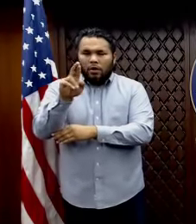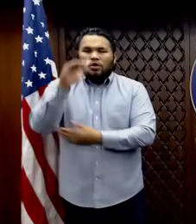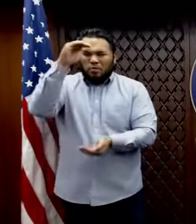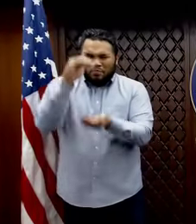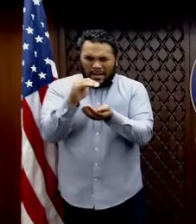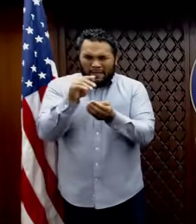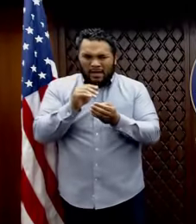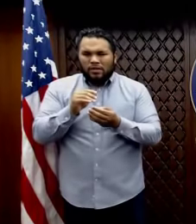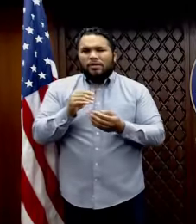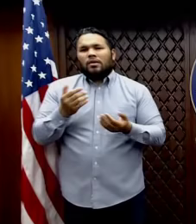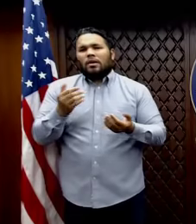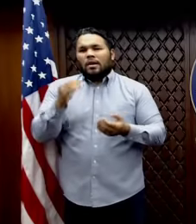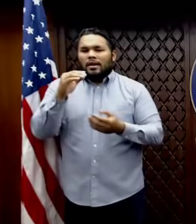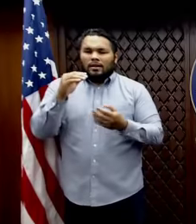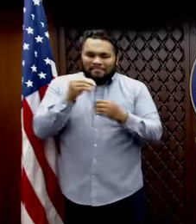that's what we're doing right now.